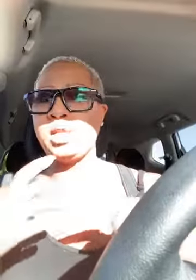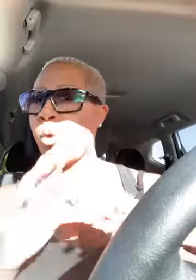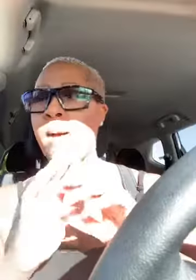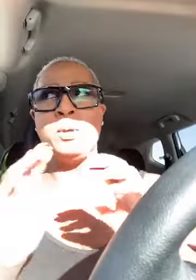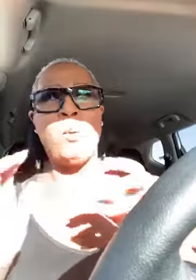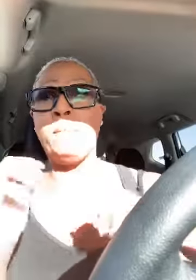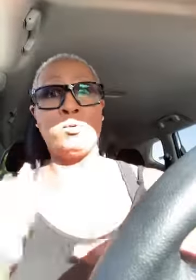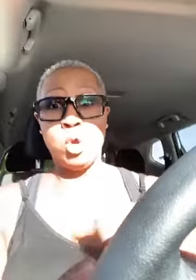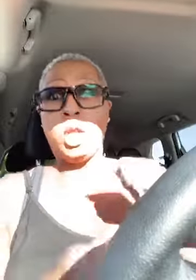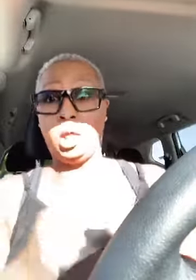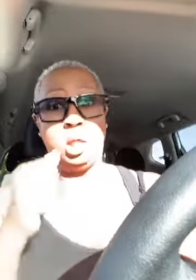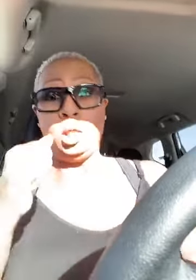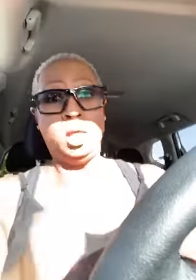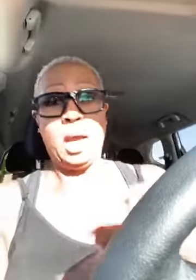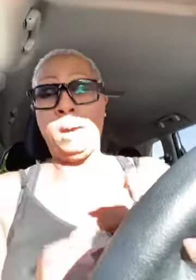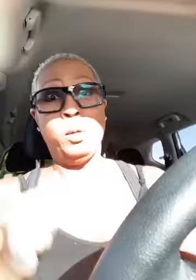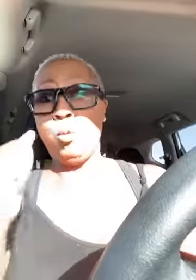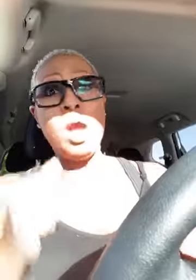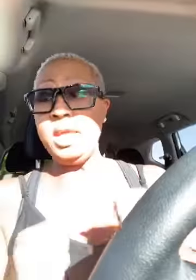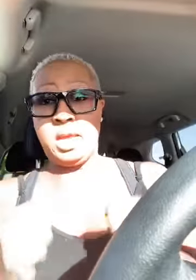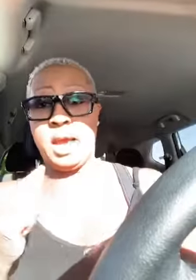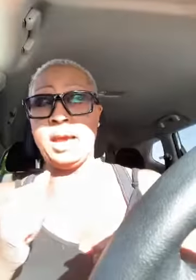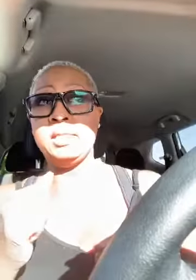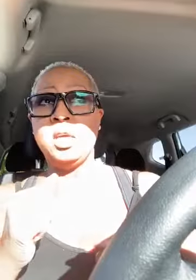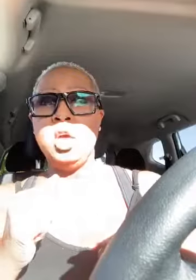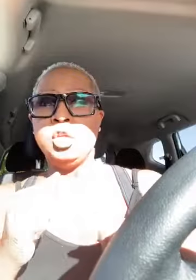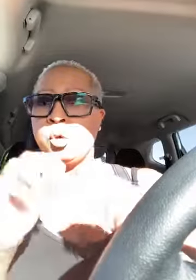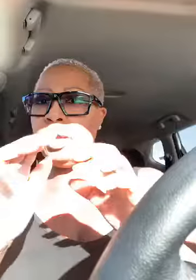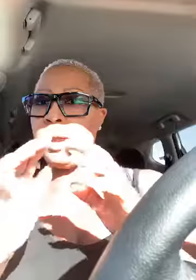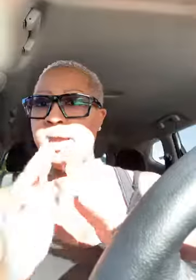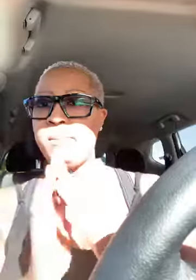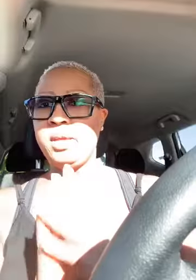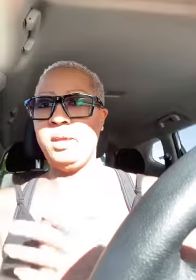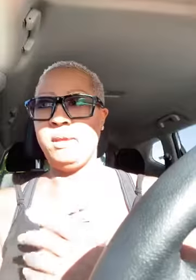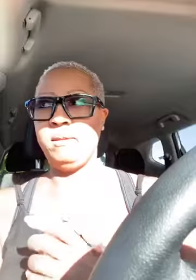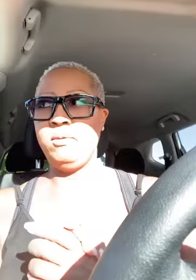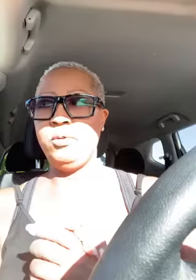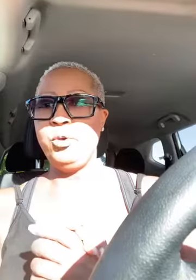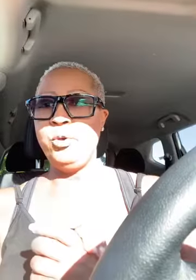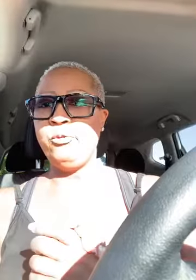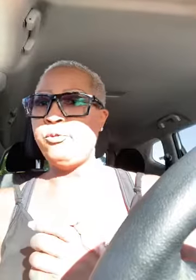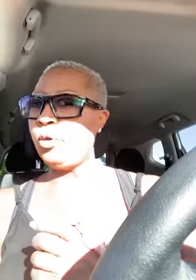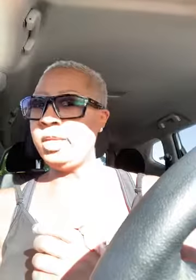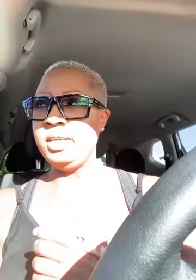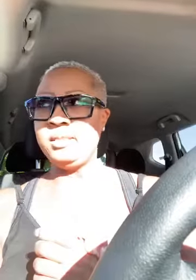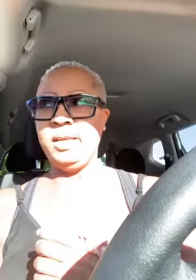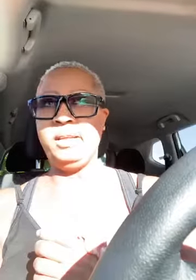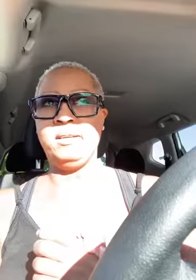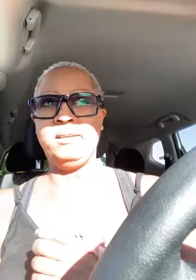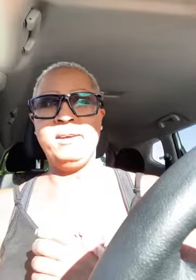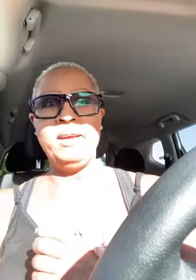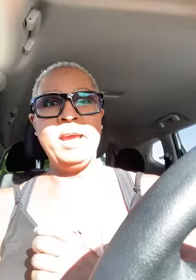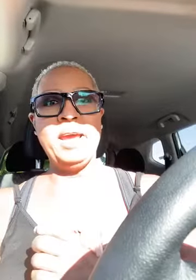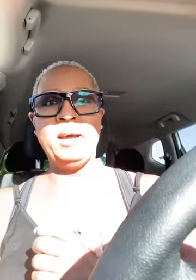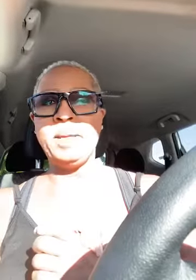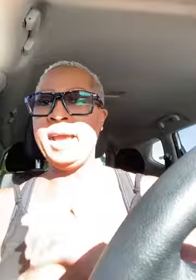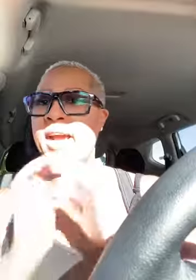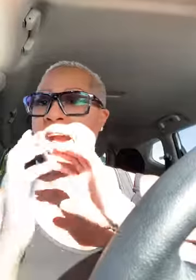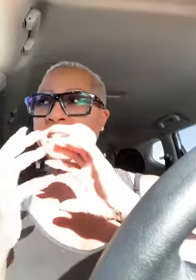so i've been i've been running i've been running guys so here i am again four years later and i'm and god